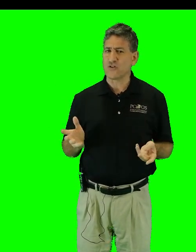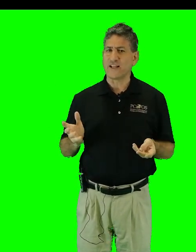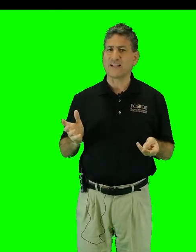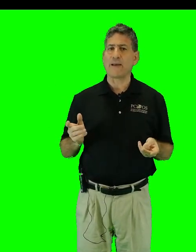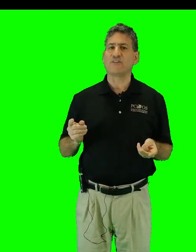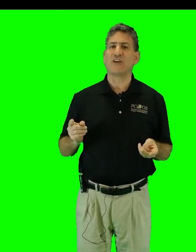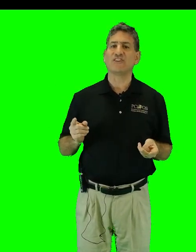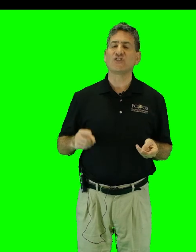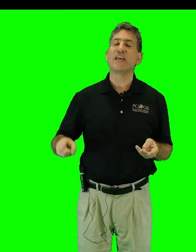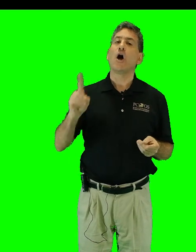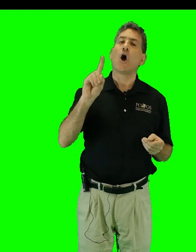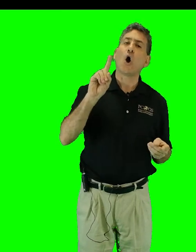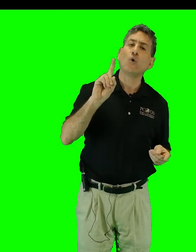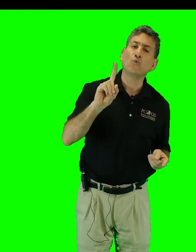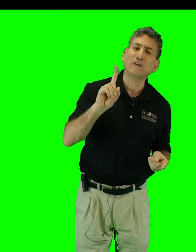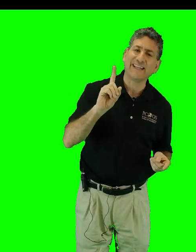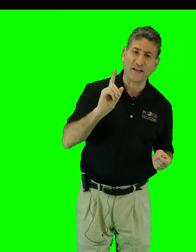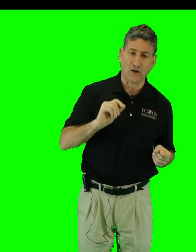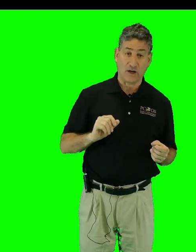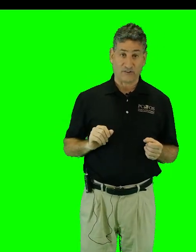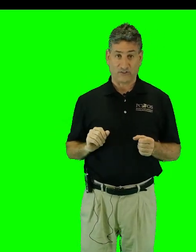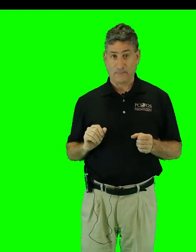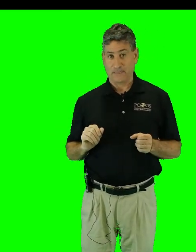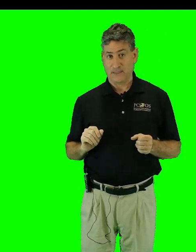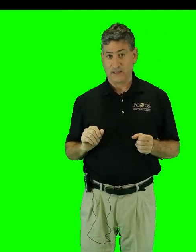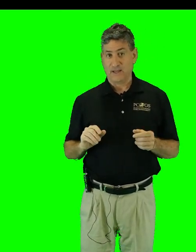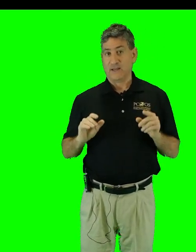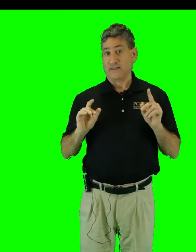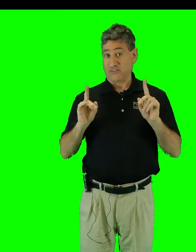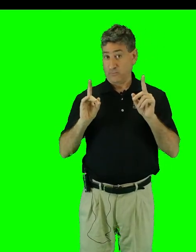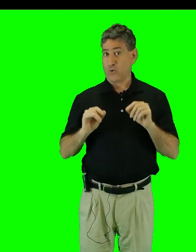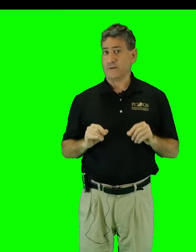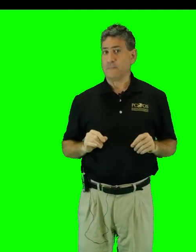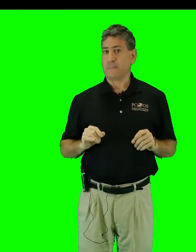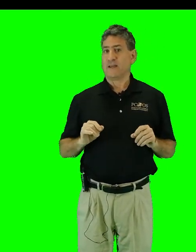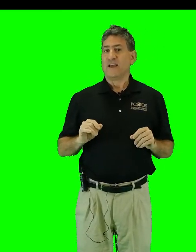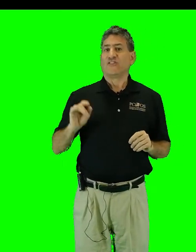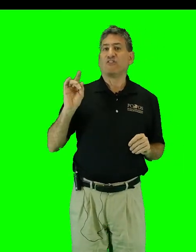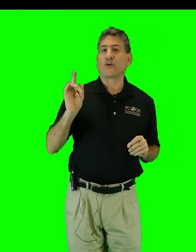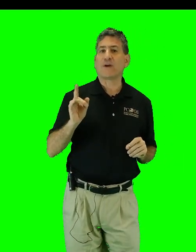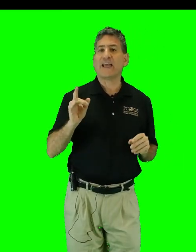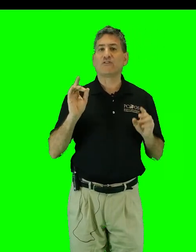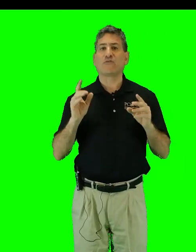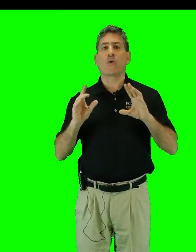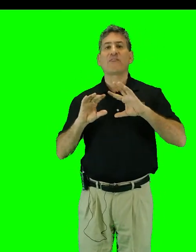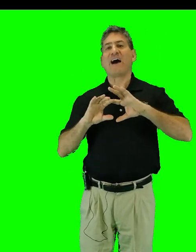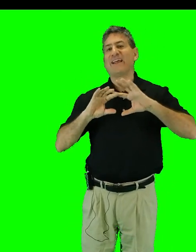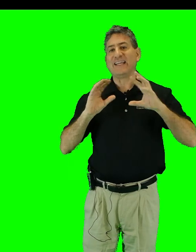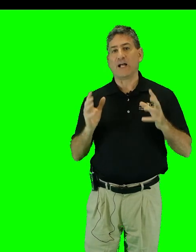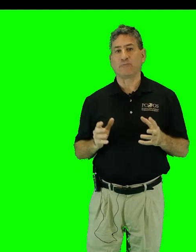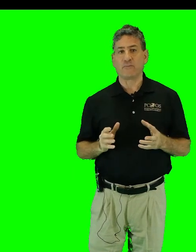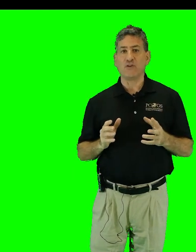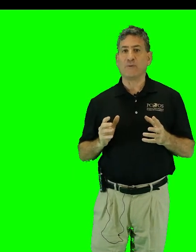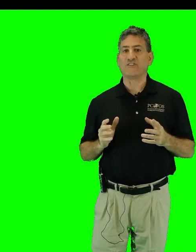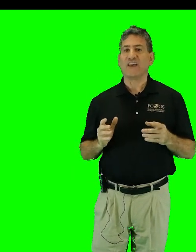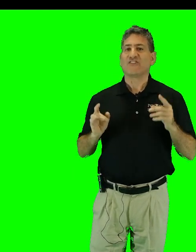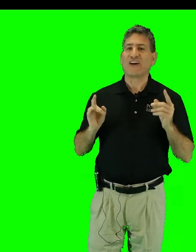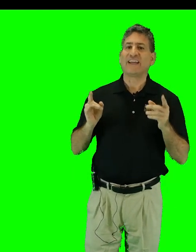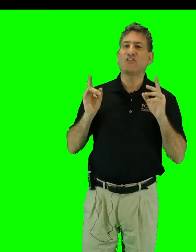that climate change is the only cause. That's important. Since hurricanes form without any help from humans, scientists